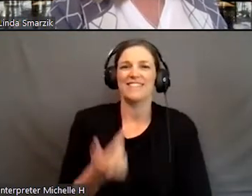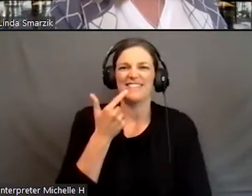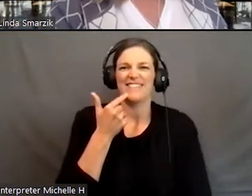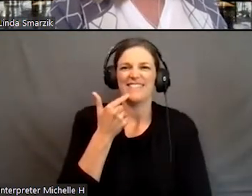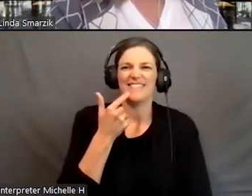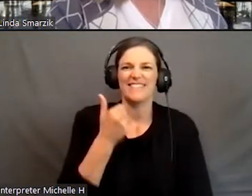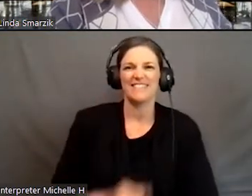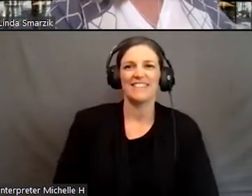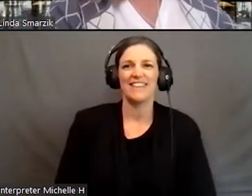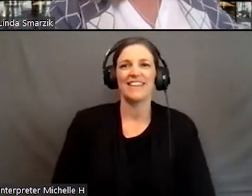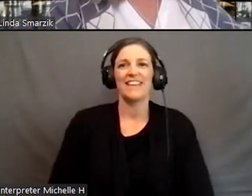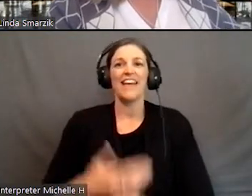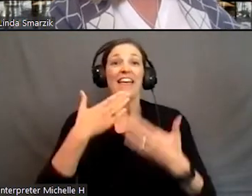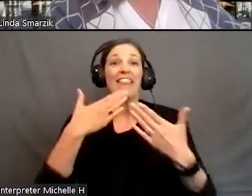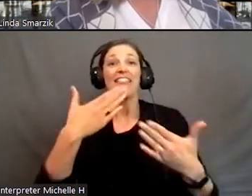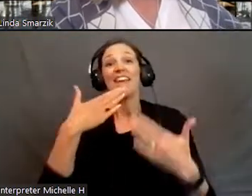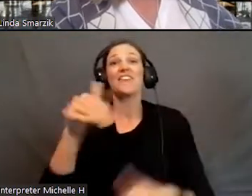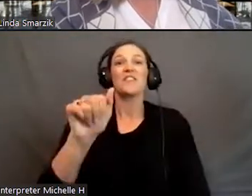Thank you, Anna.